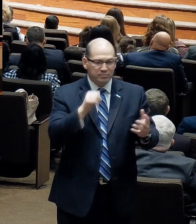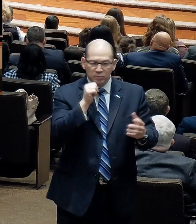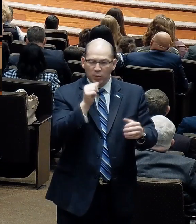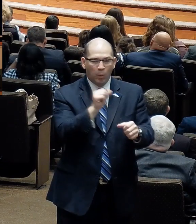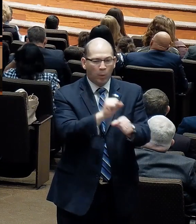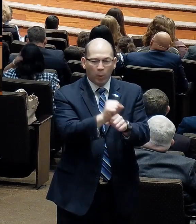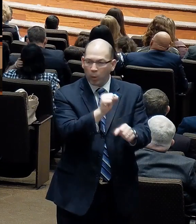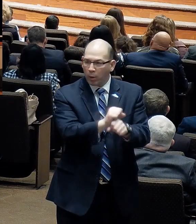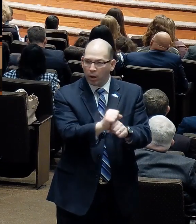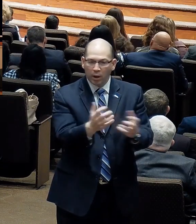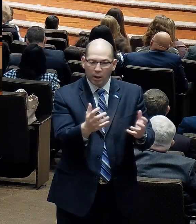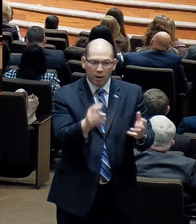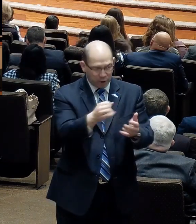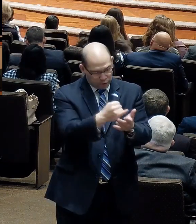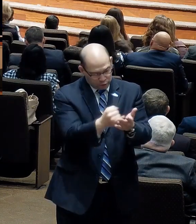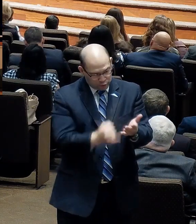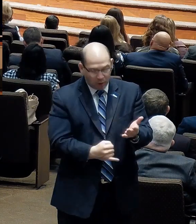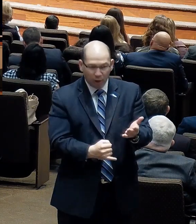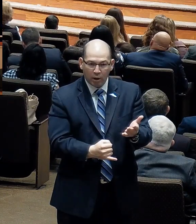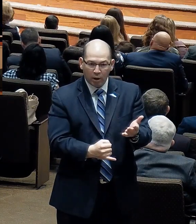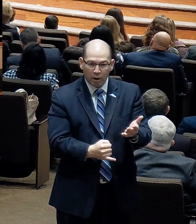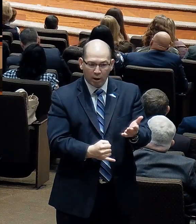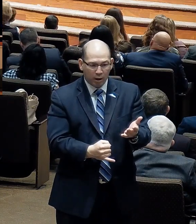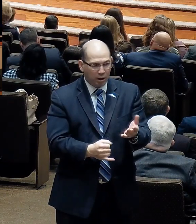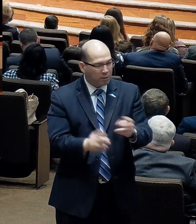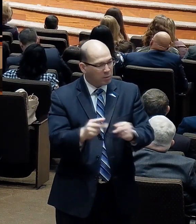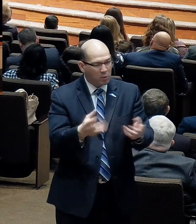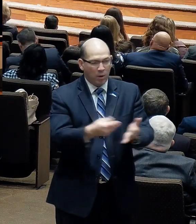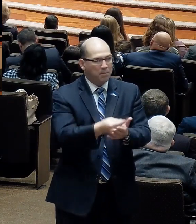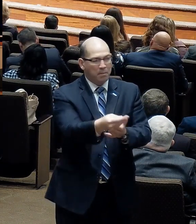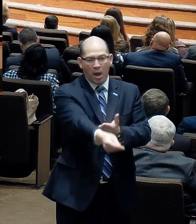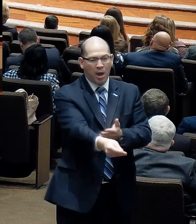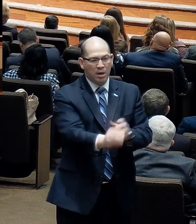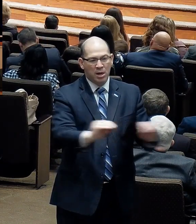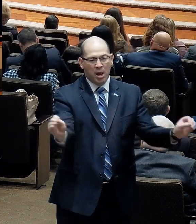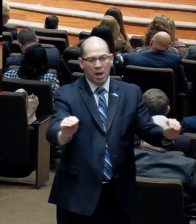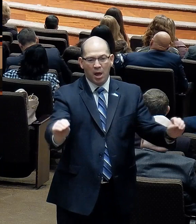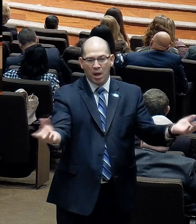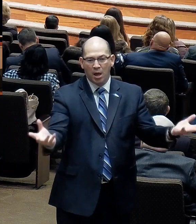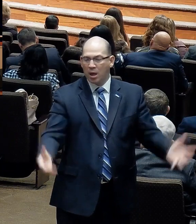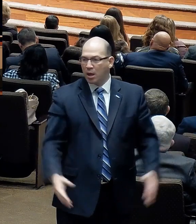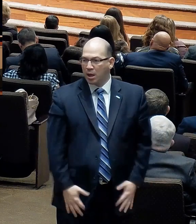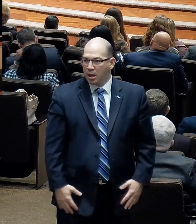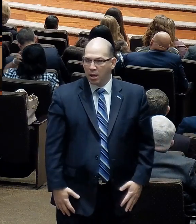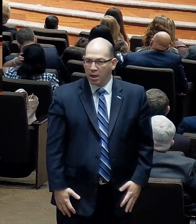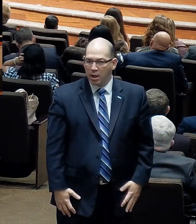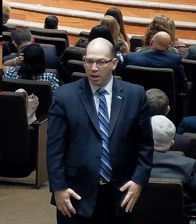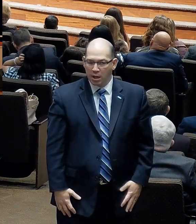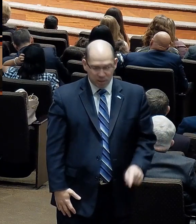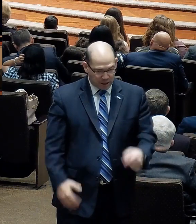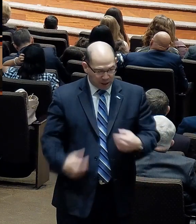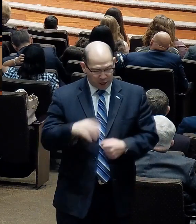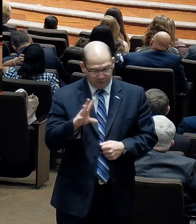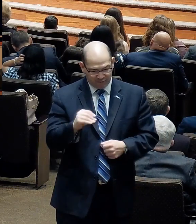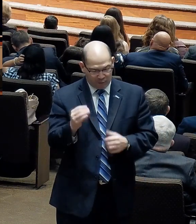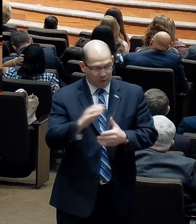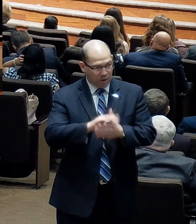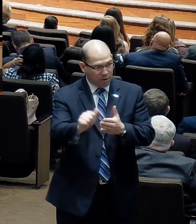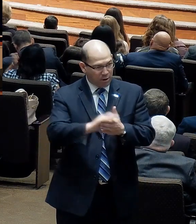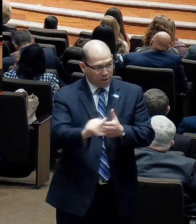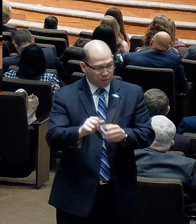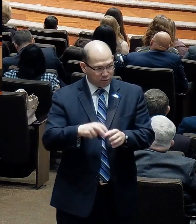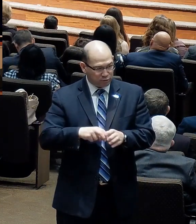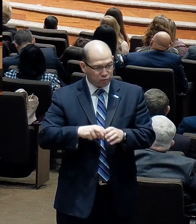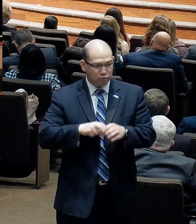mouse. Nobody wanted him. He couldn't sell them to anybody. He had only $40 in his pocket, and he jumped on a train and headed out